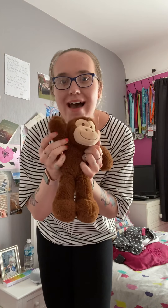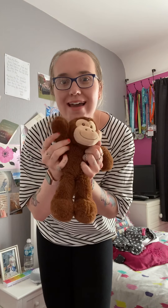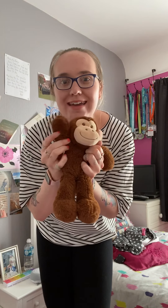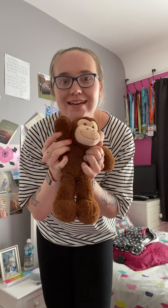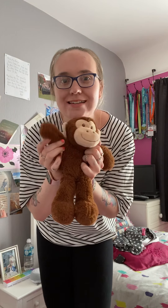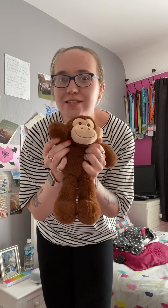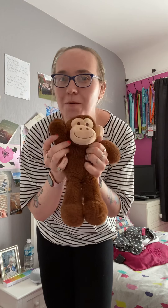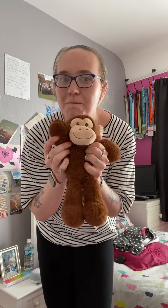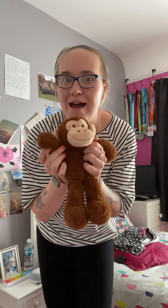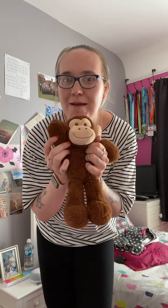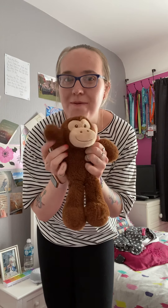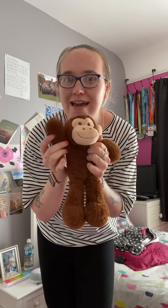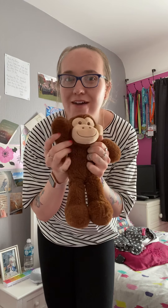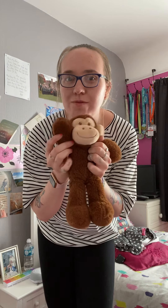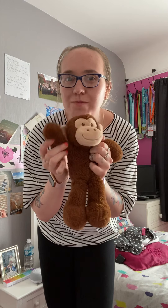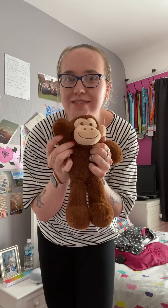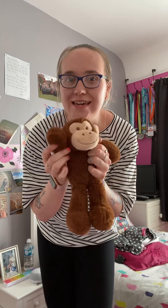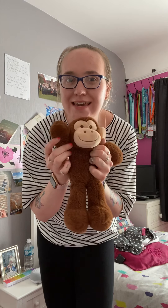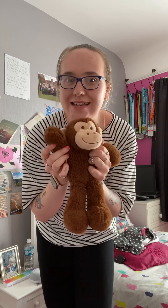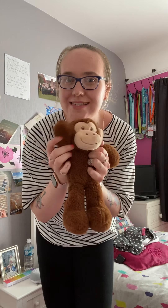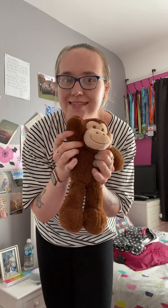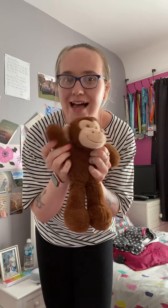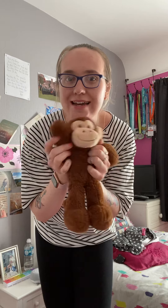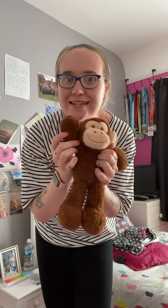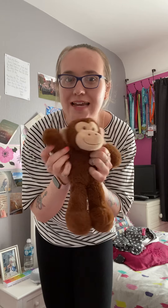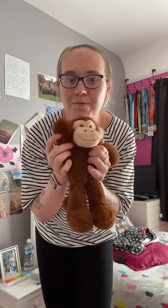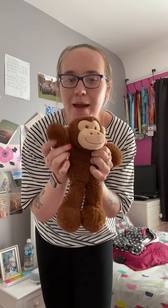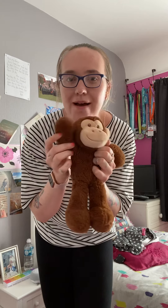So bye bye everybody He's signing bye bye